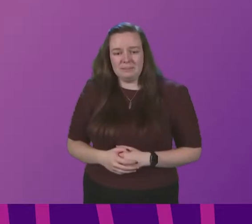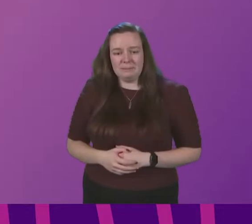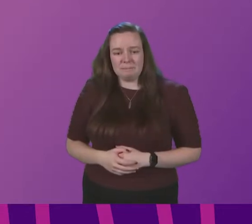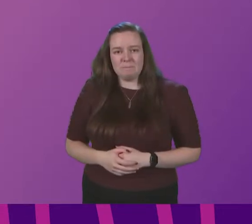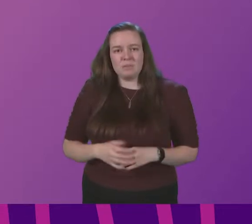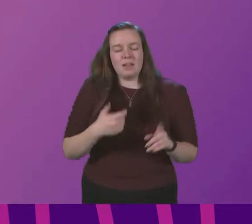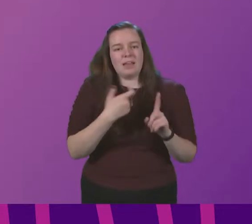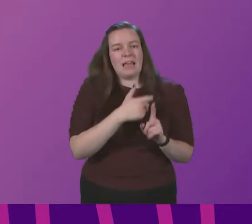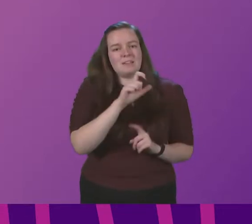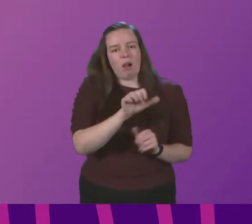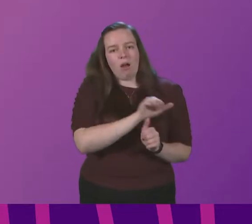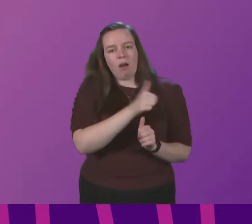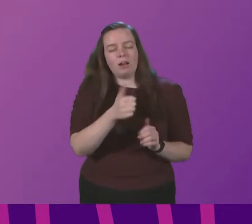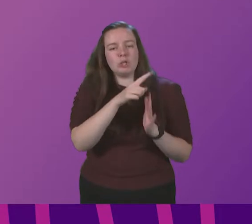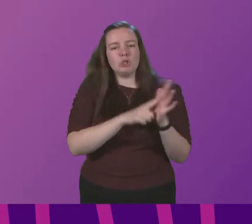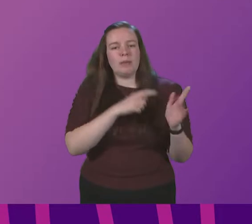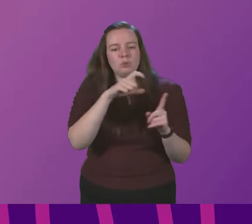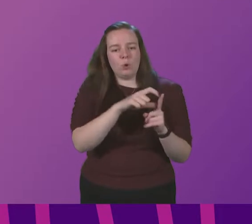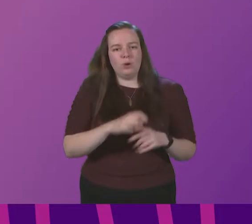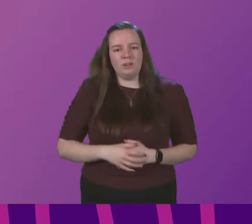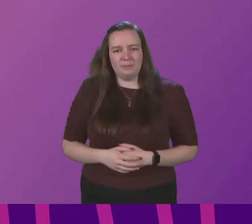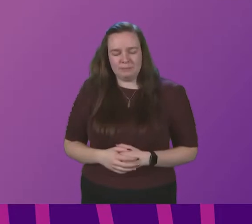Katie Clark to be followed by James Dornan